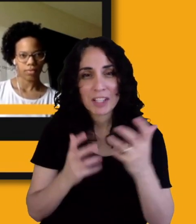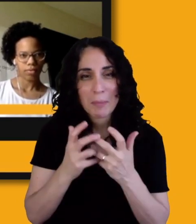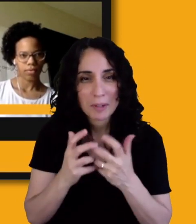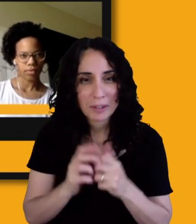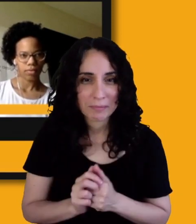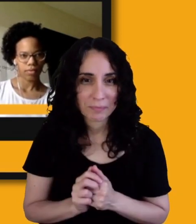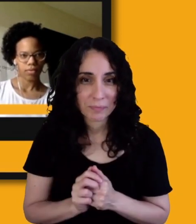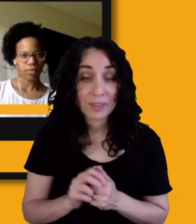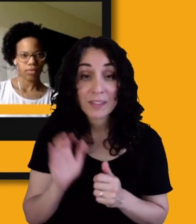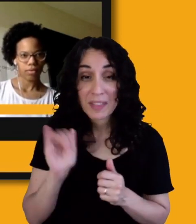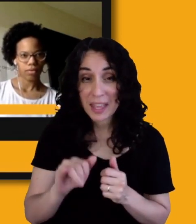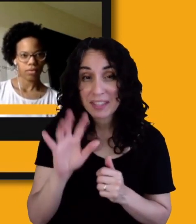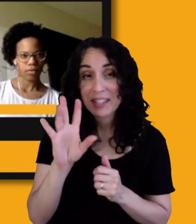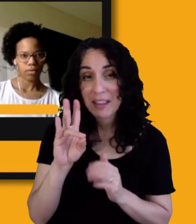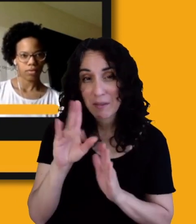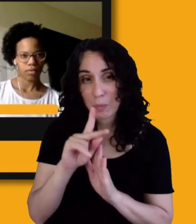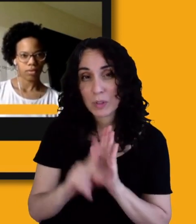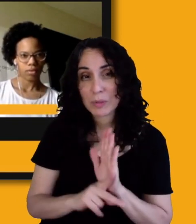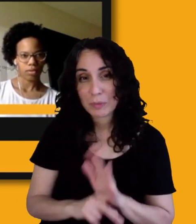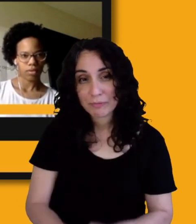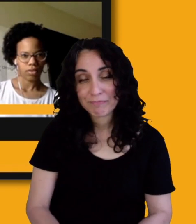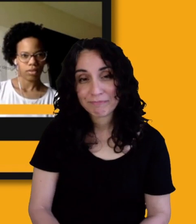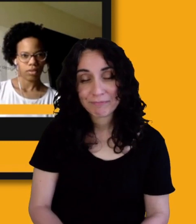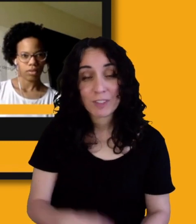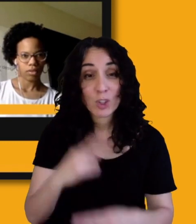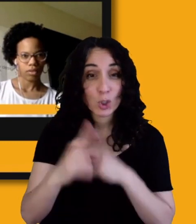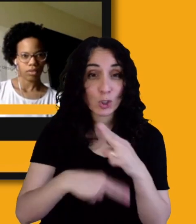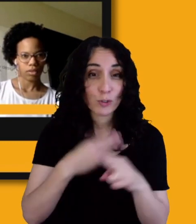design comes from. And, and it's, it's, um,